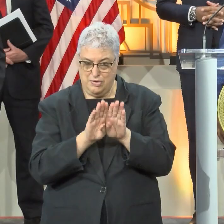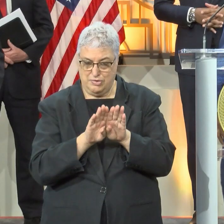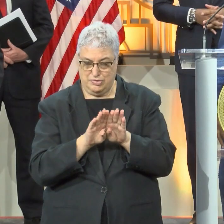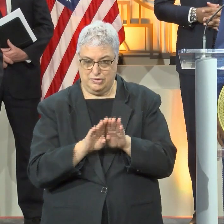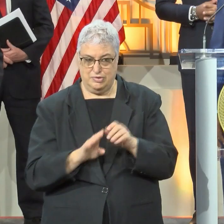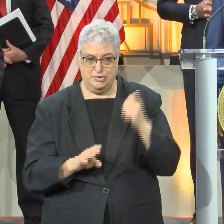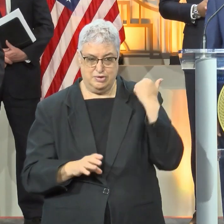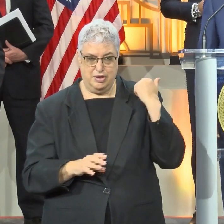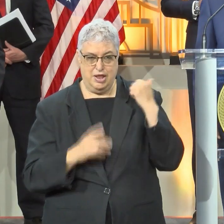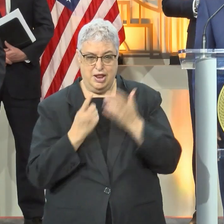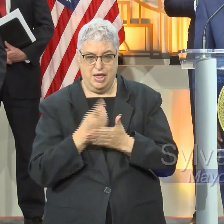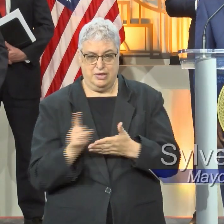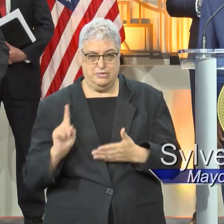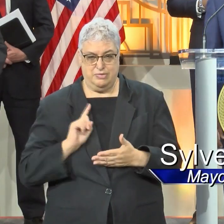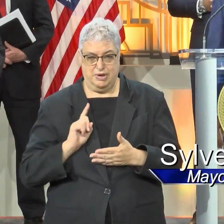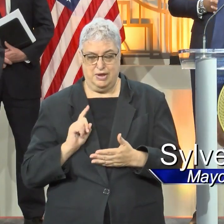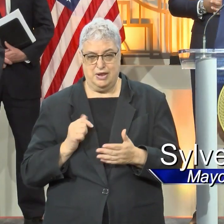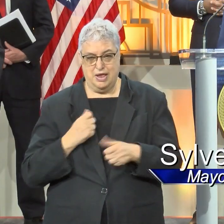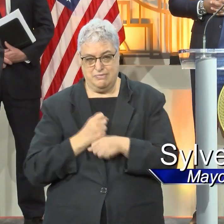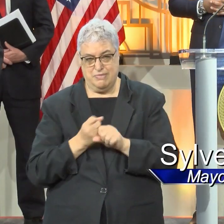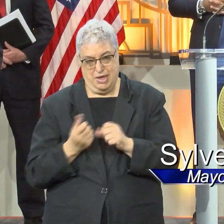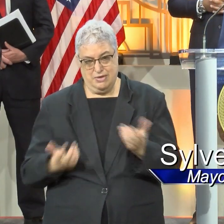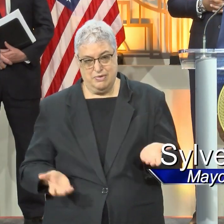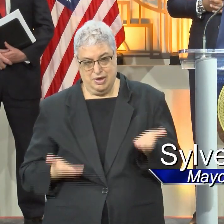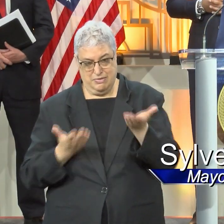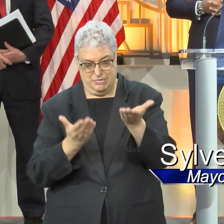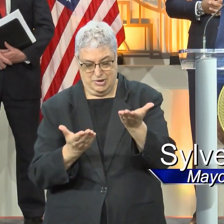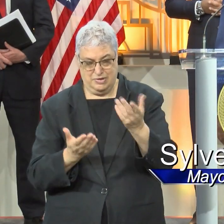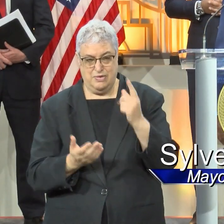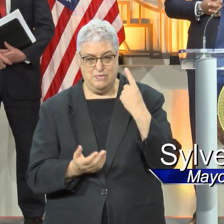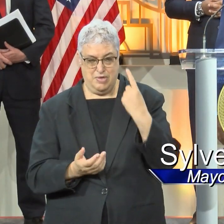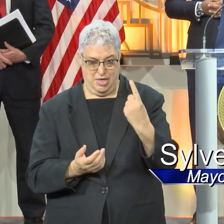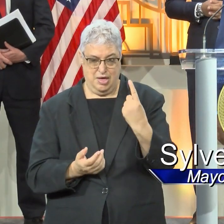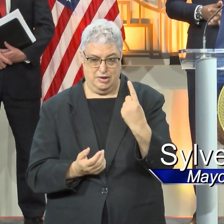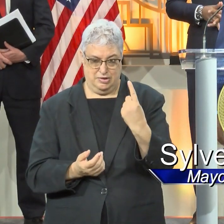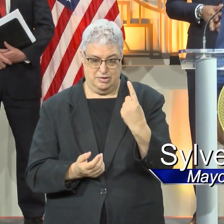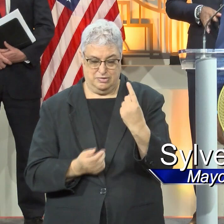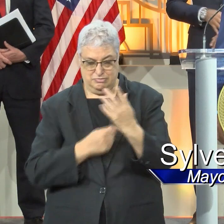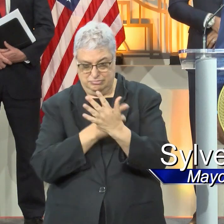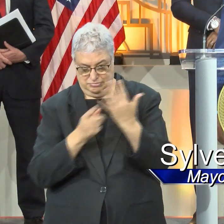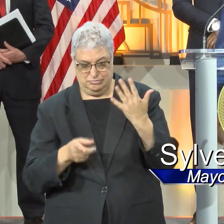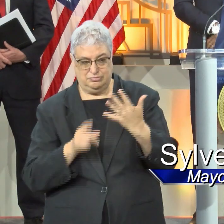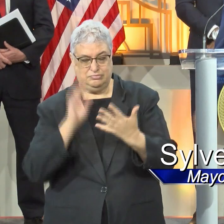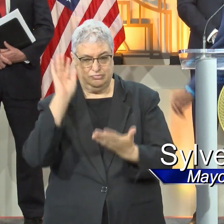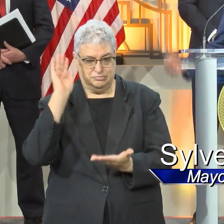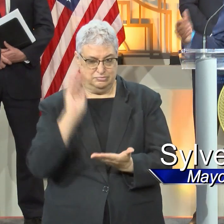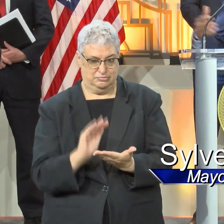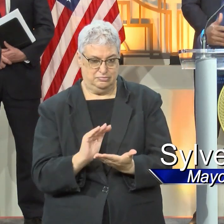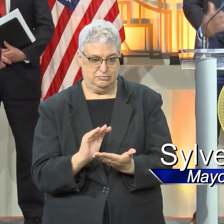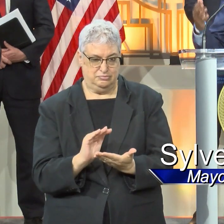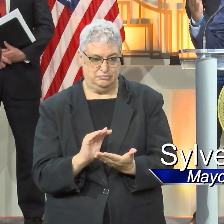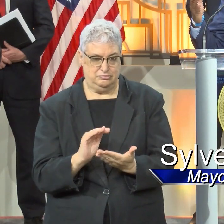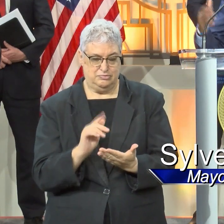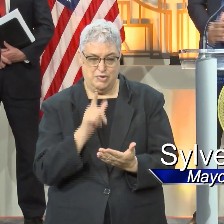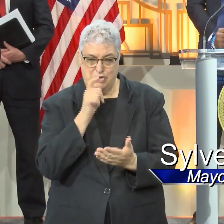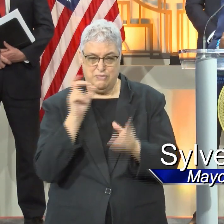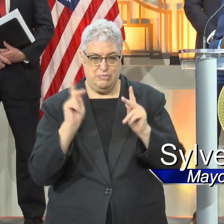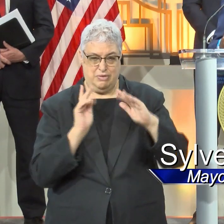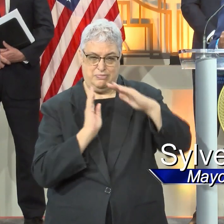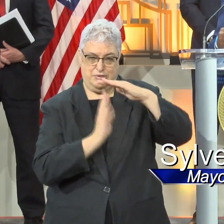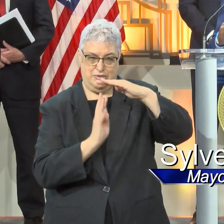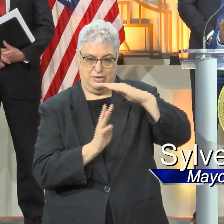Last week I made several recommendations and one that was to reduce our occupancy